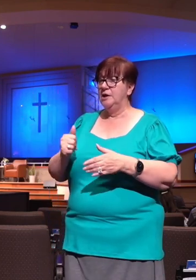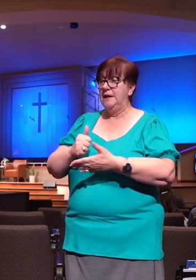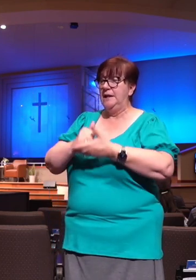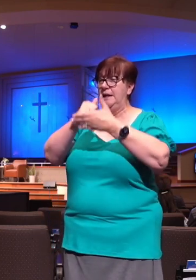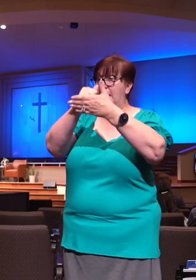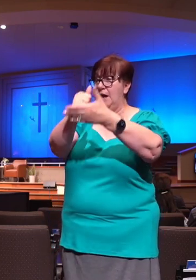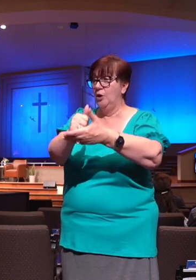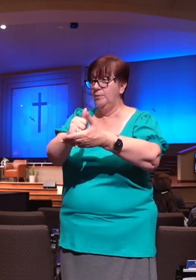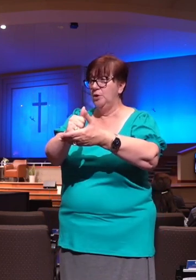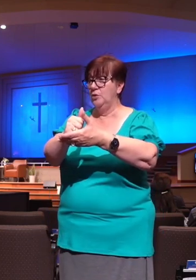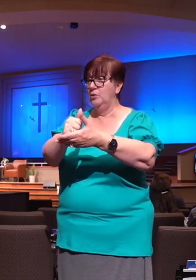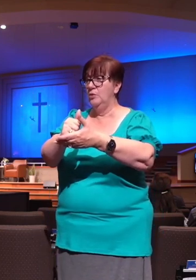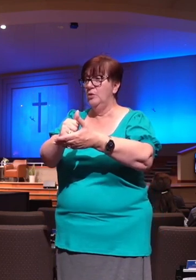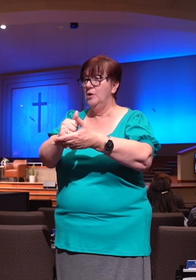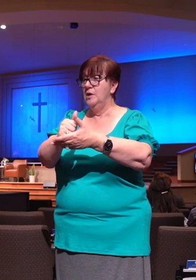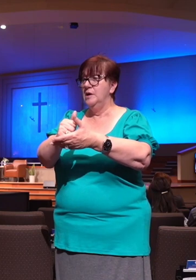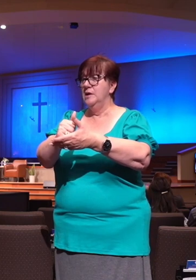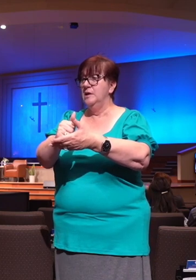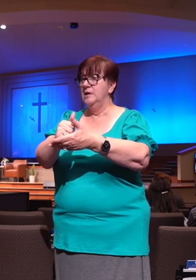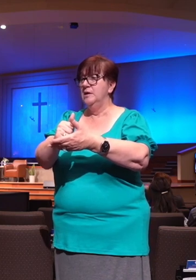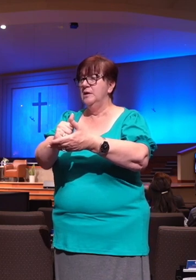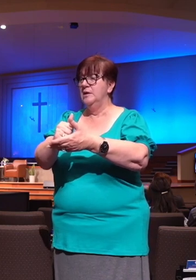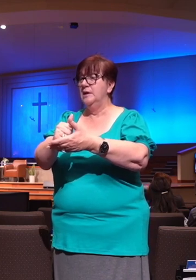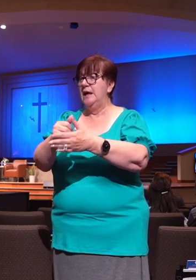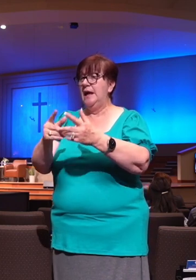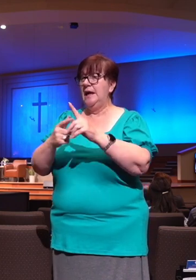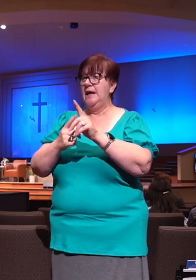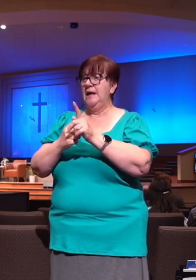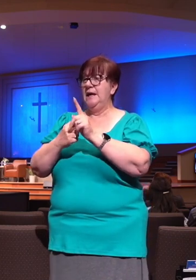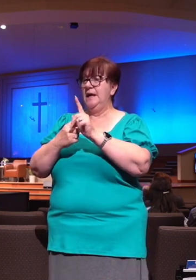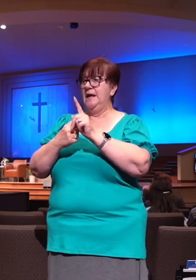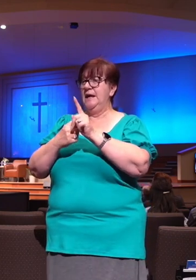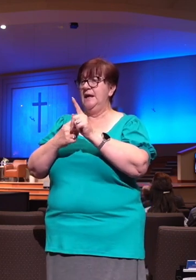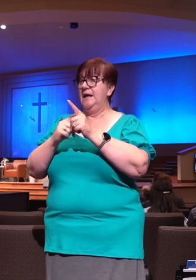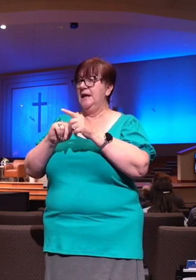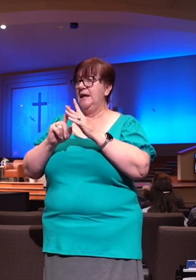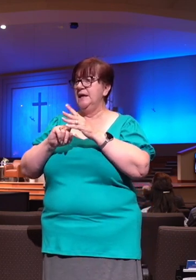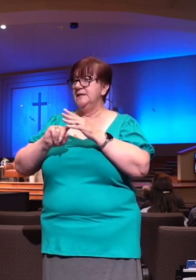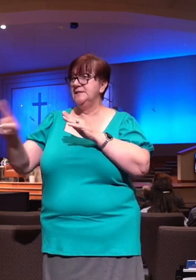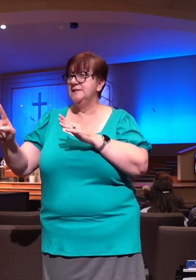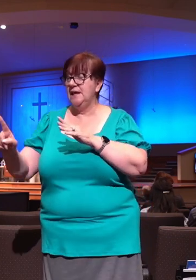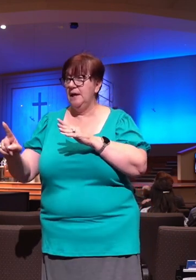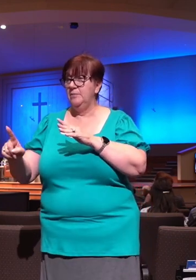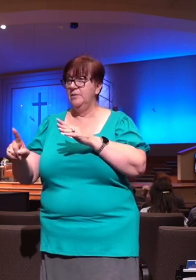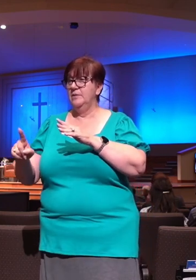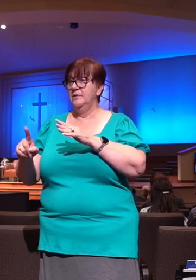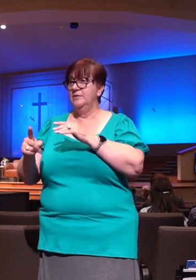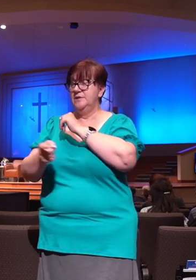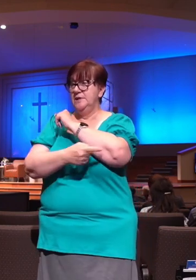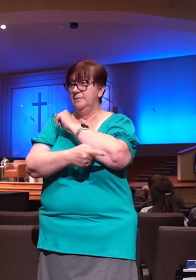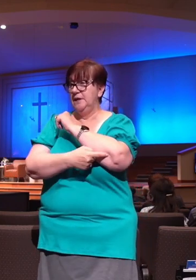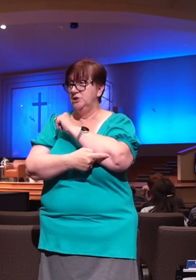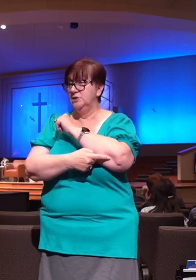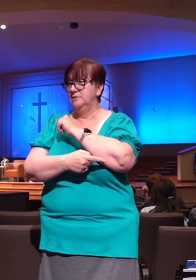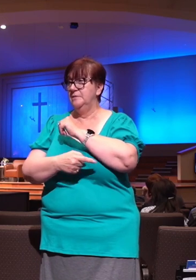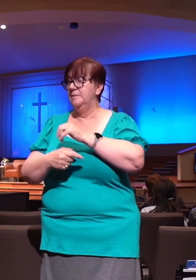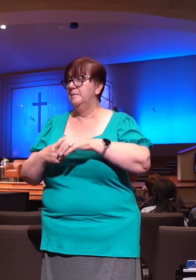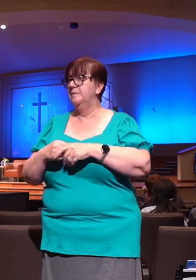with the temptation also make a way of escape that you will be able to bear it in temptation? Not only speaking of just temptation to lust, but just a testing,